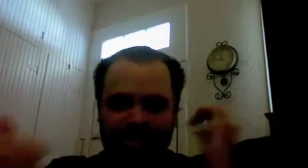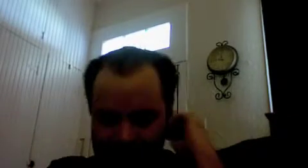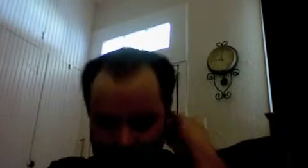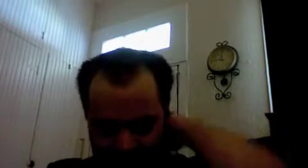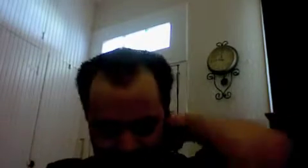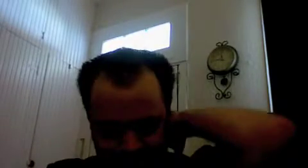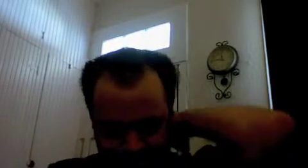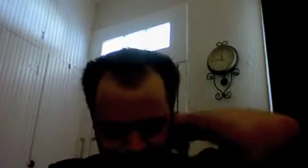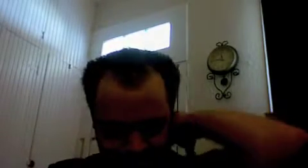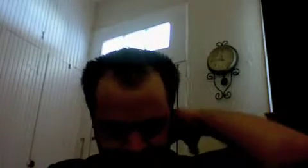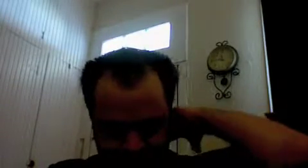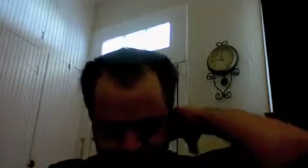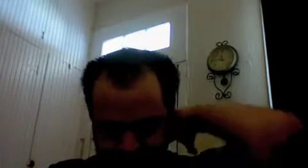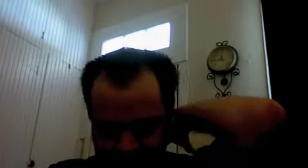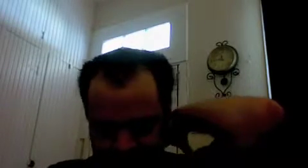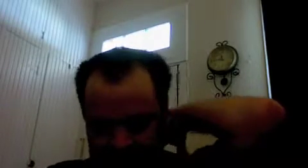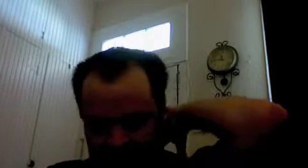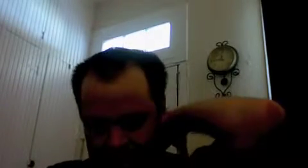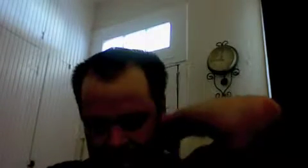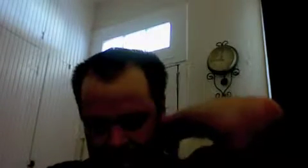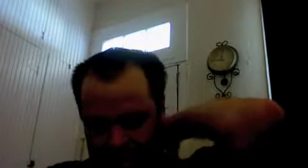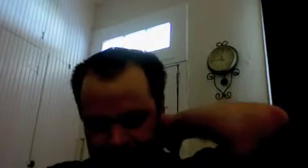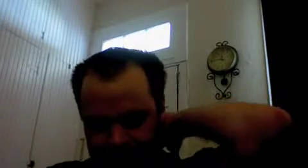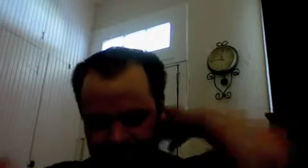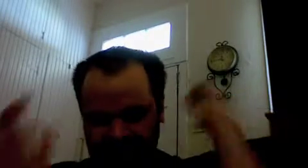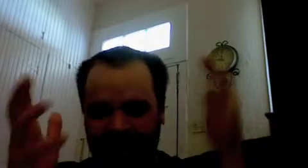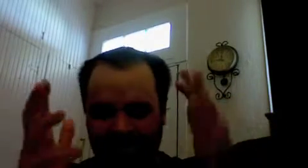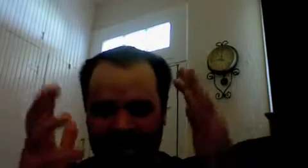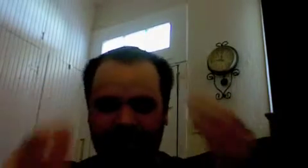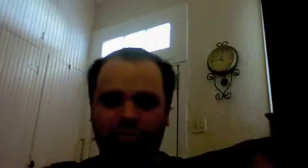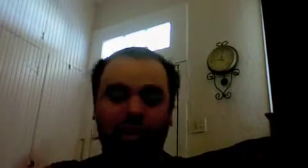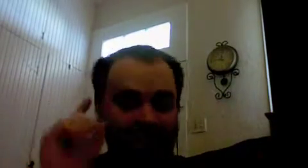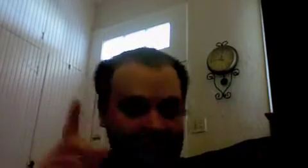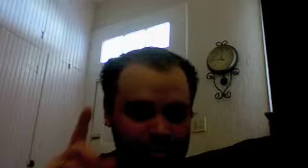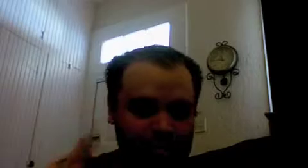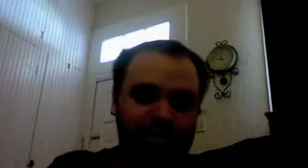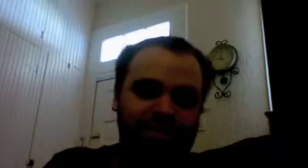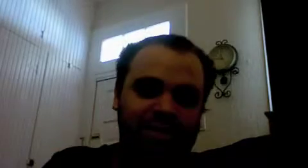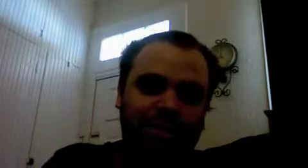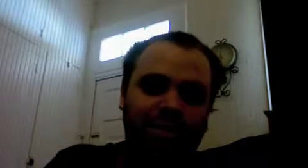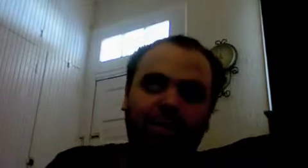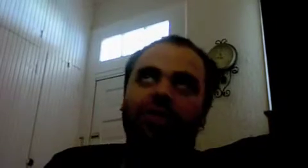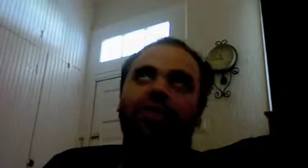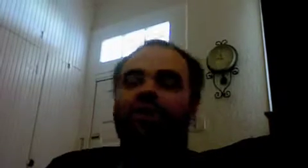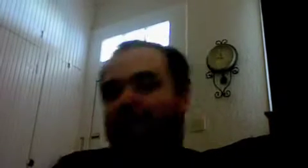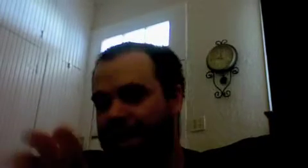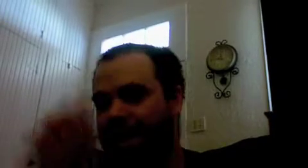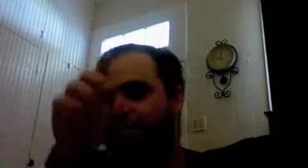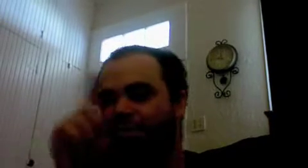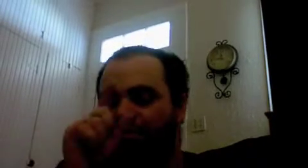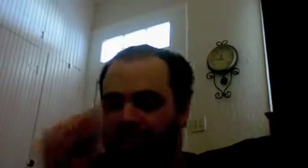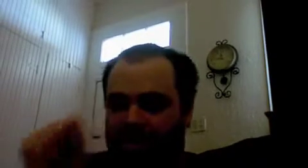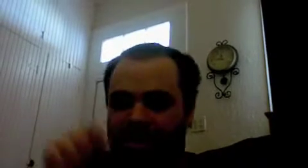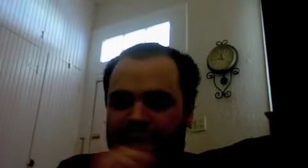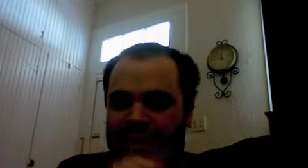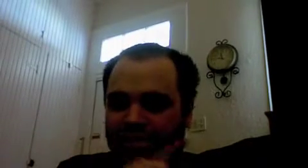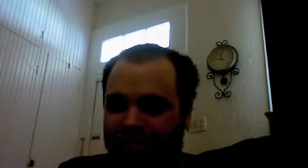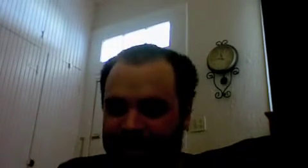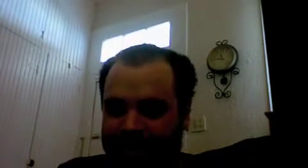right um that's the actual and that's what's missing again from Victor and Schelling